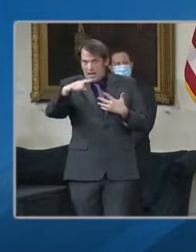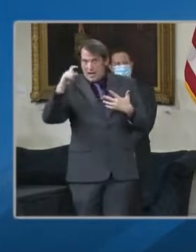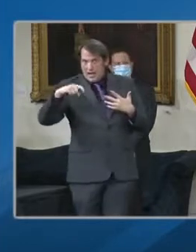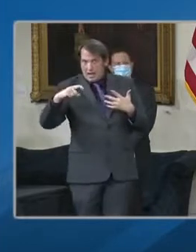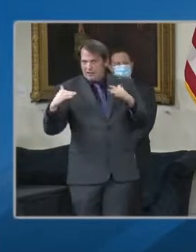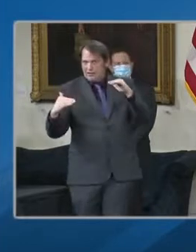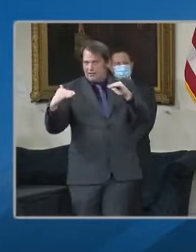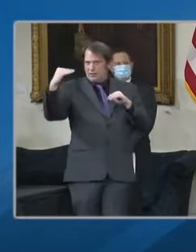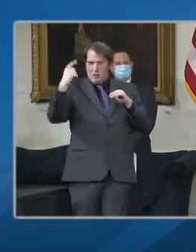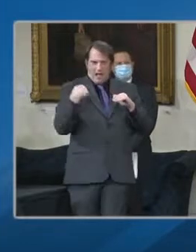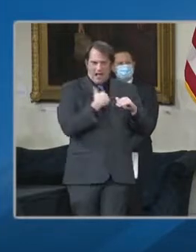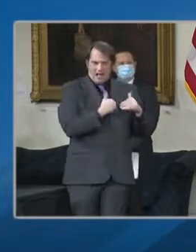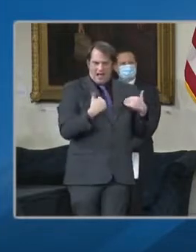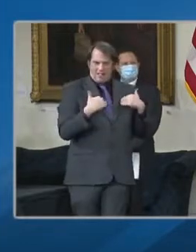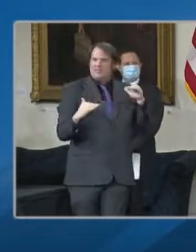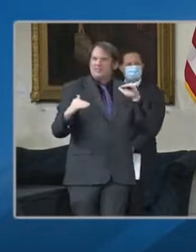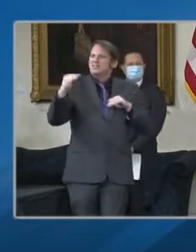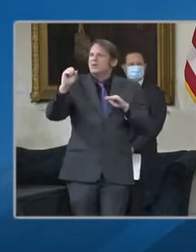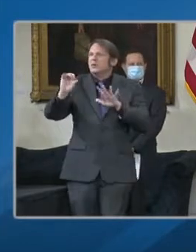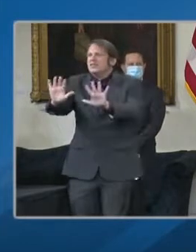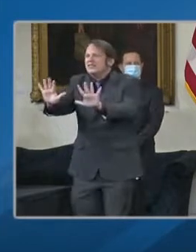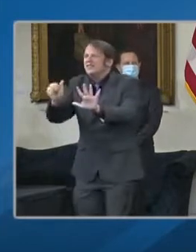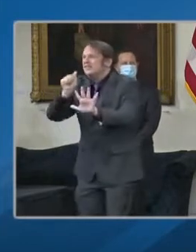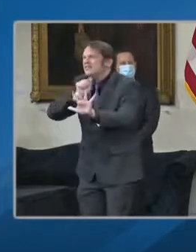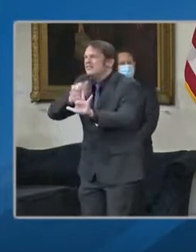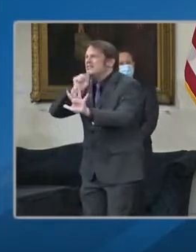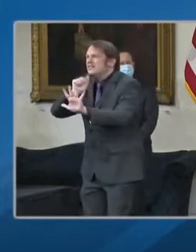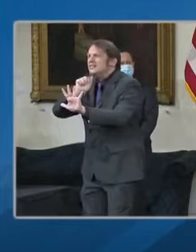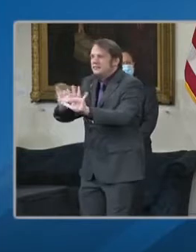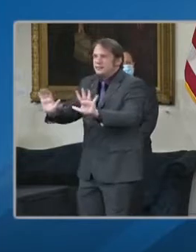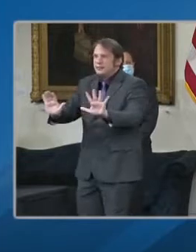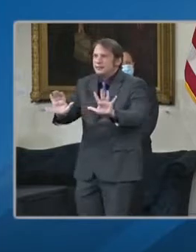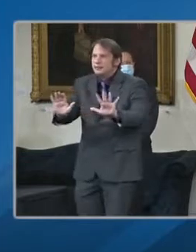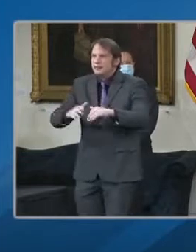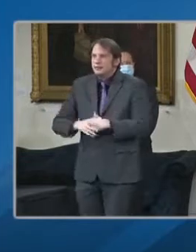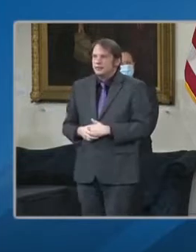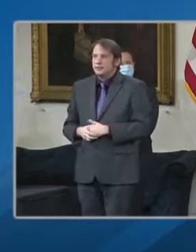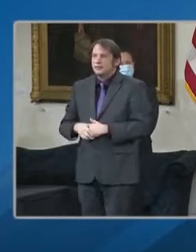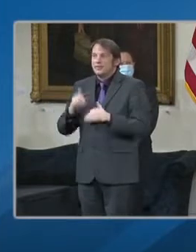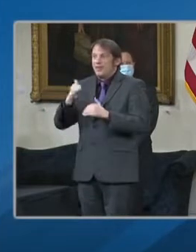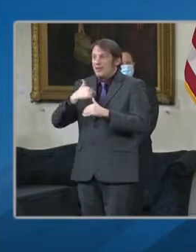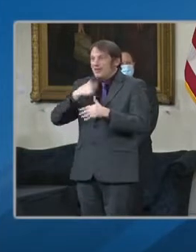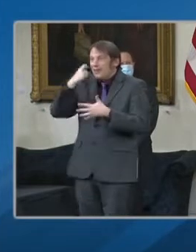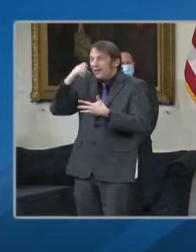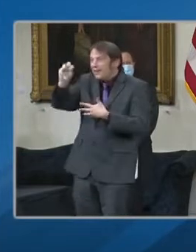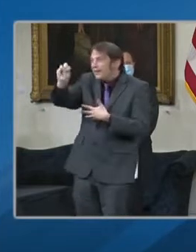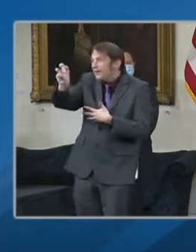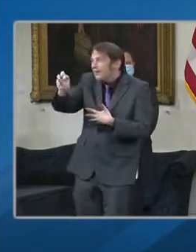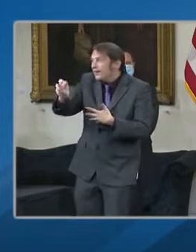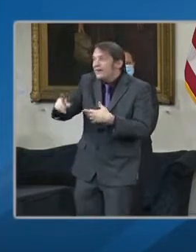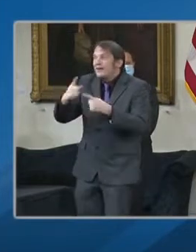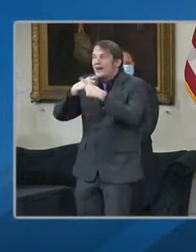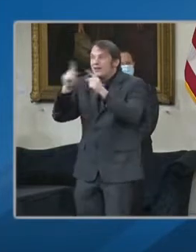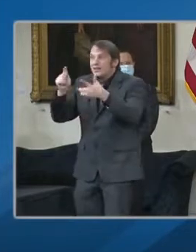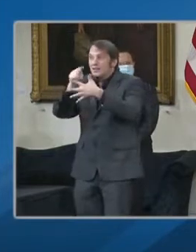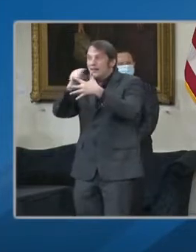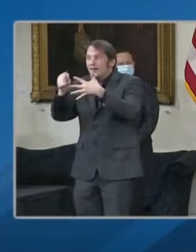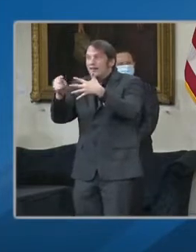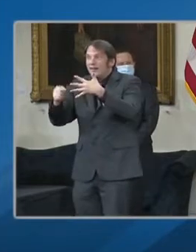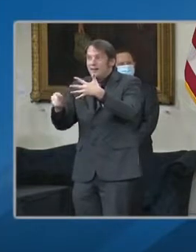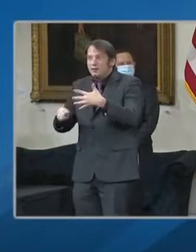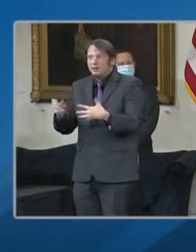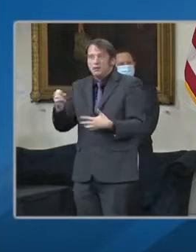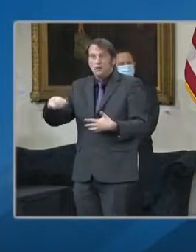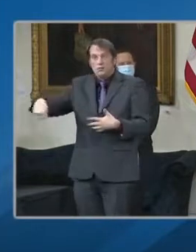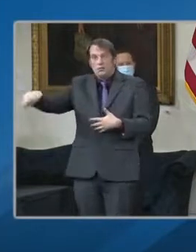With the announcement of this plan, now every single Marylander knows when they become eligible to receive a COVID